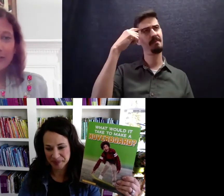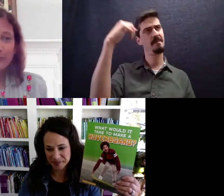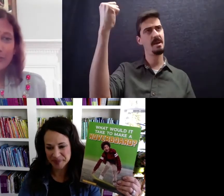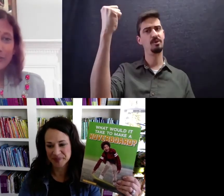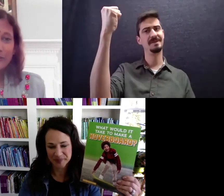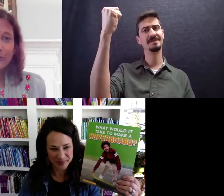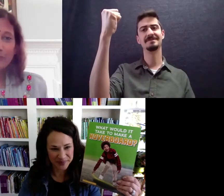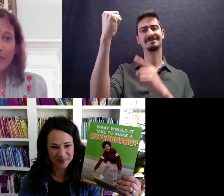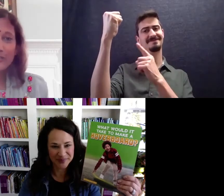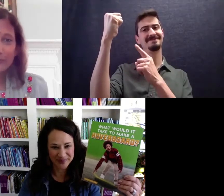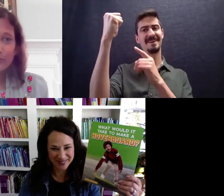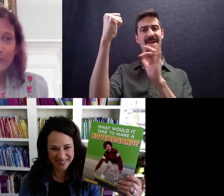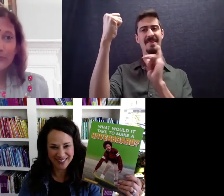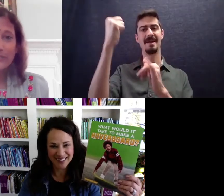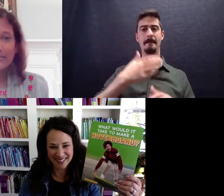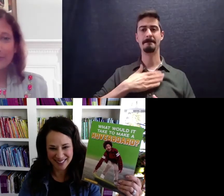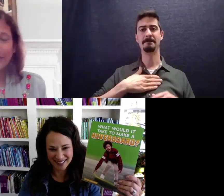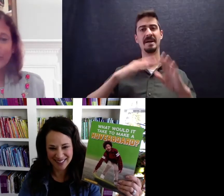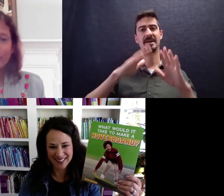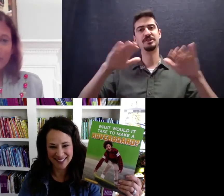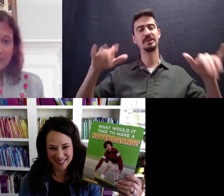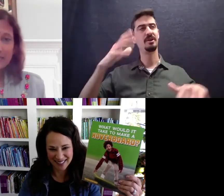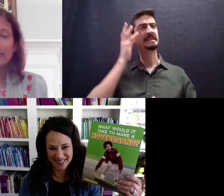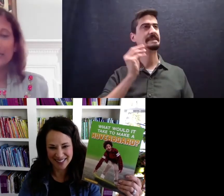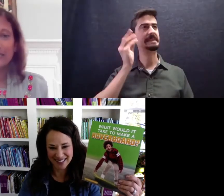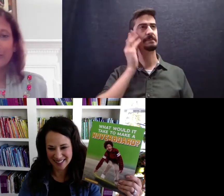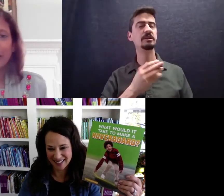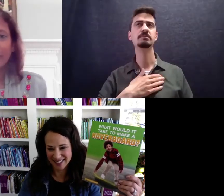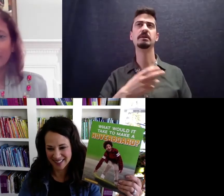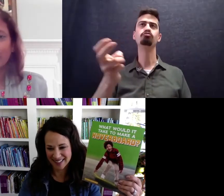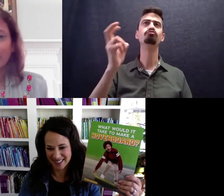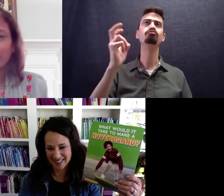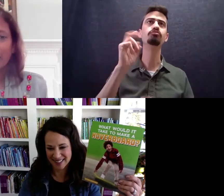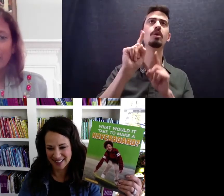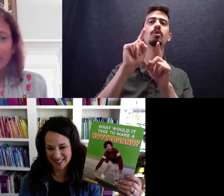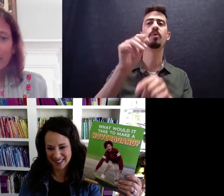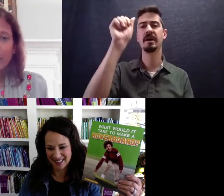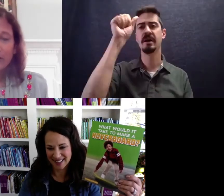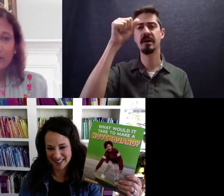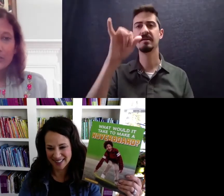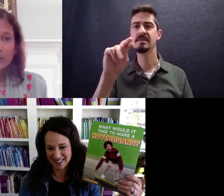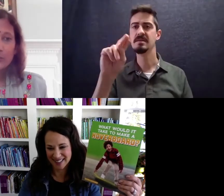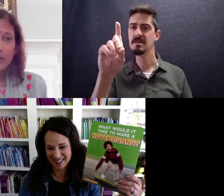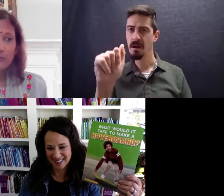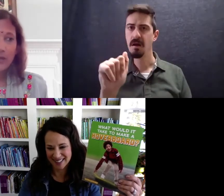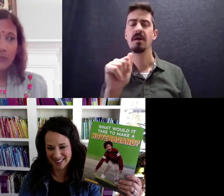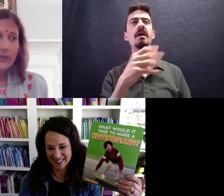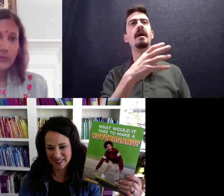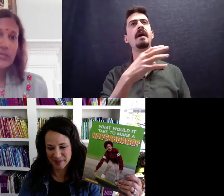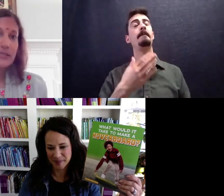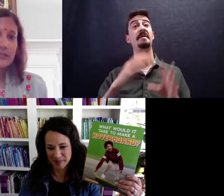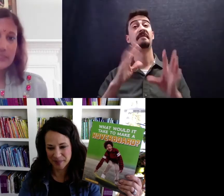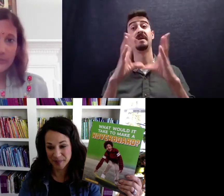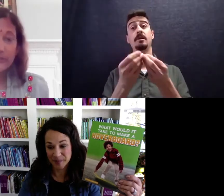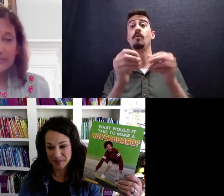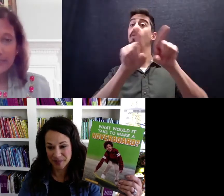you know, my childhood memories and my trips to India and my family. And also my